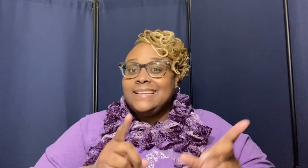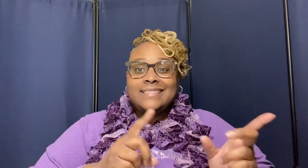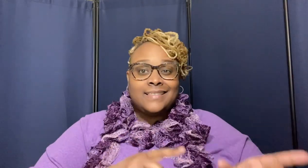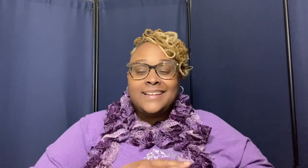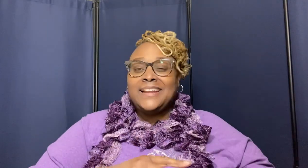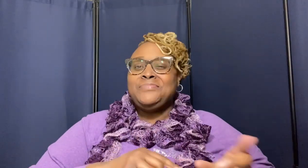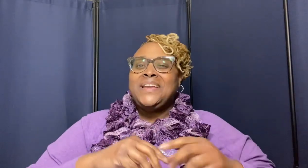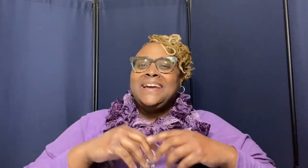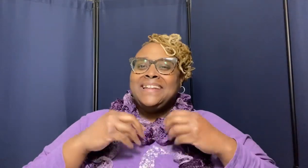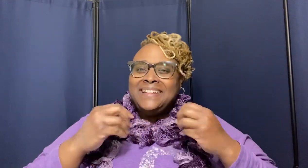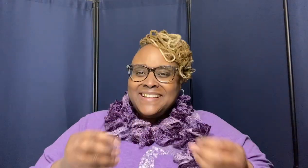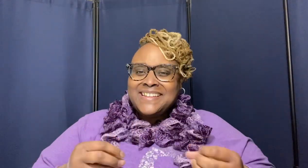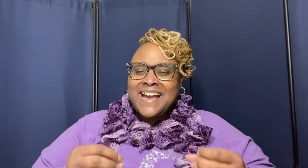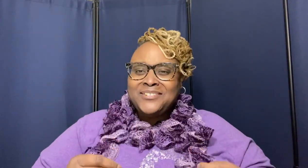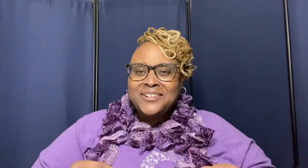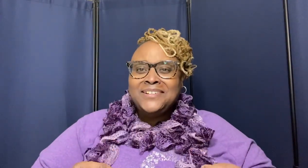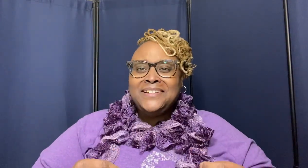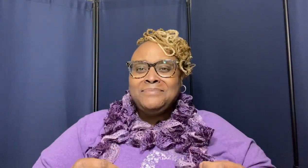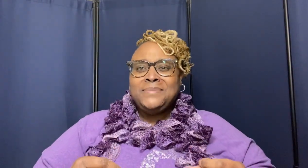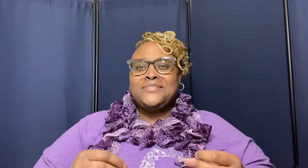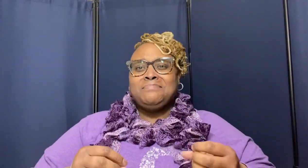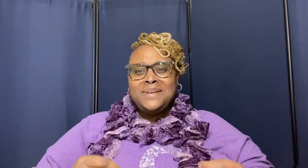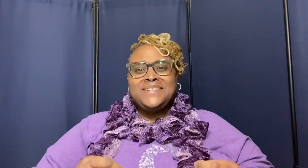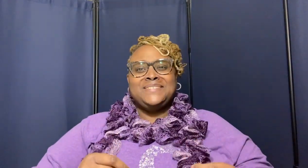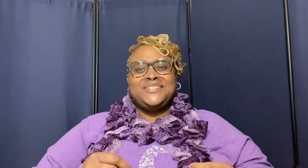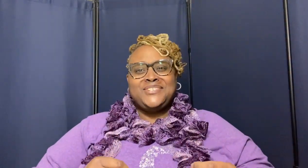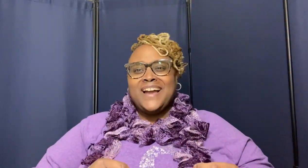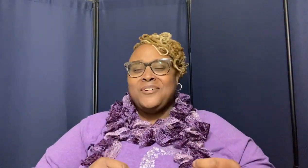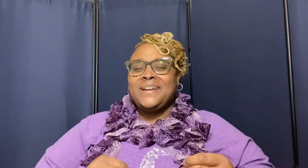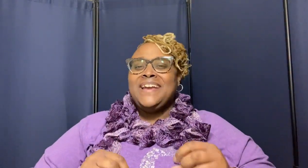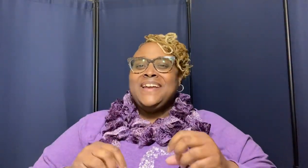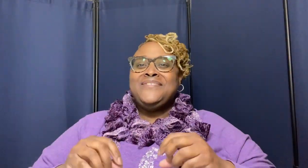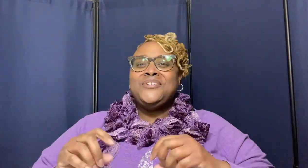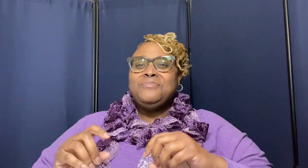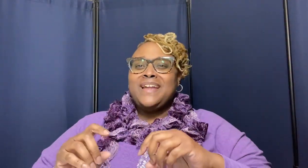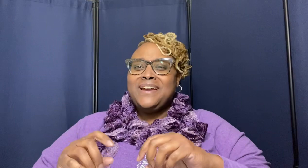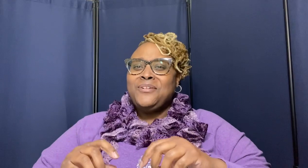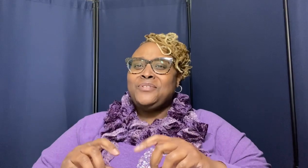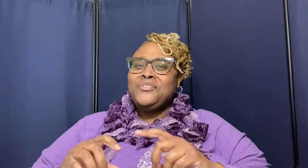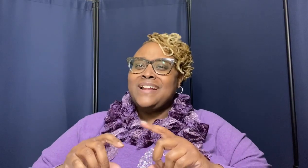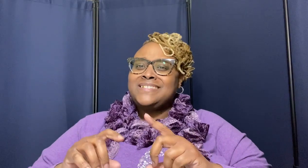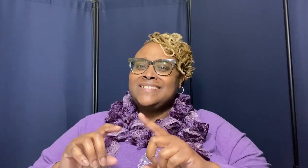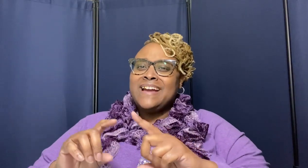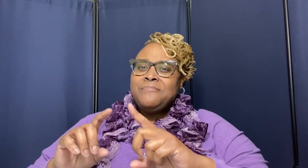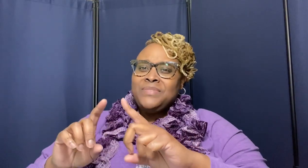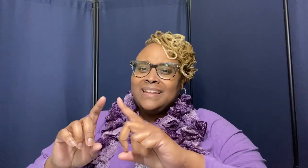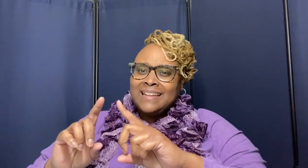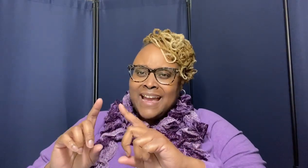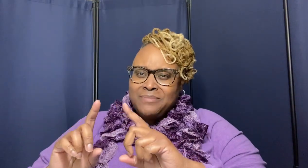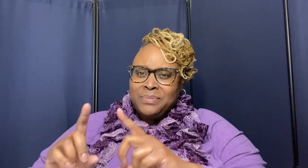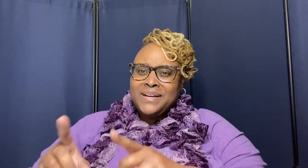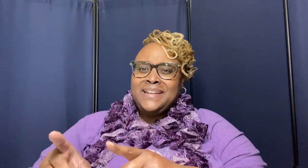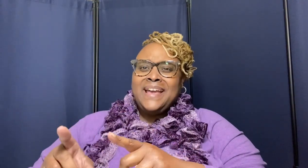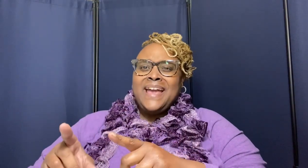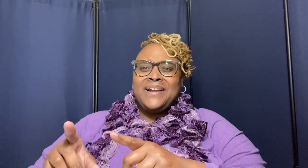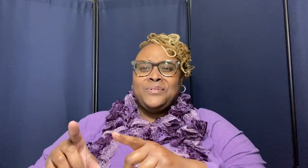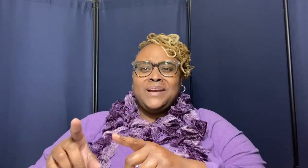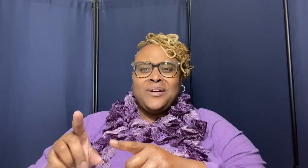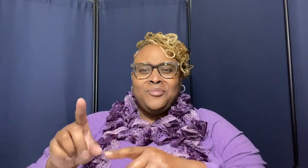let's handle a little bit of business shall we if you would head on over to that like button and go ahead on